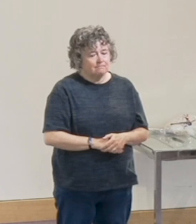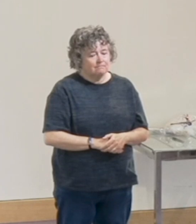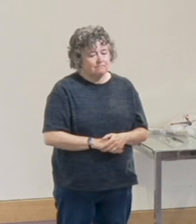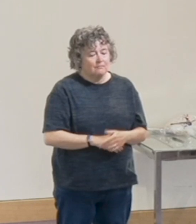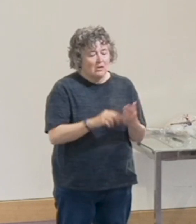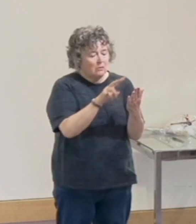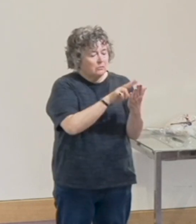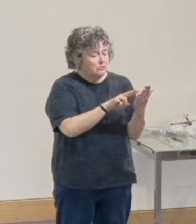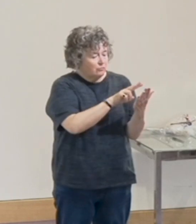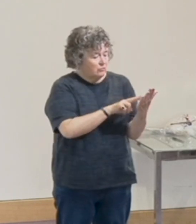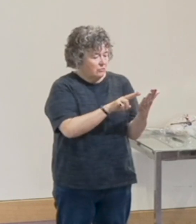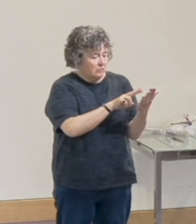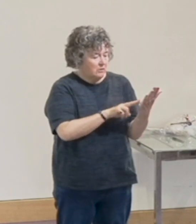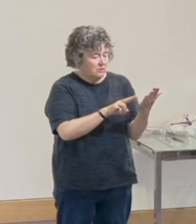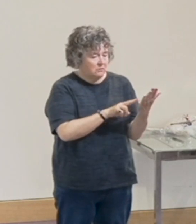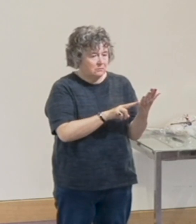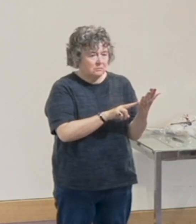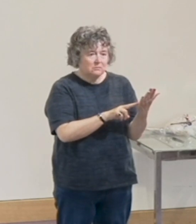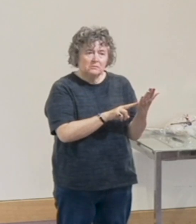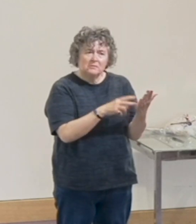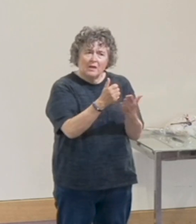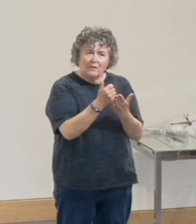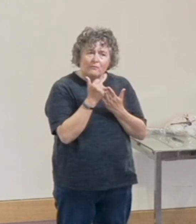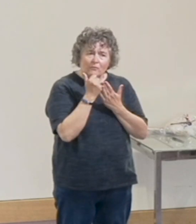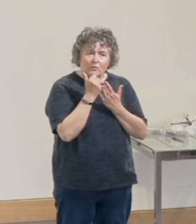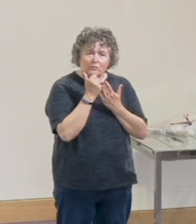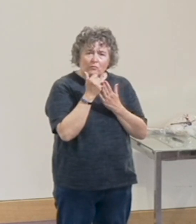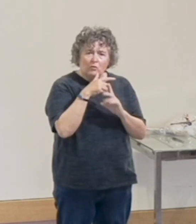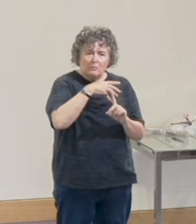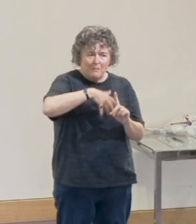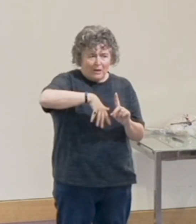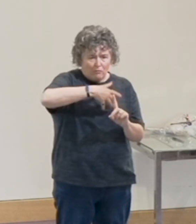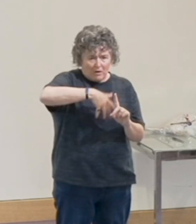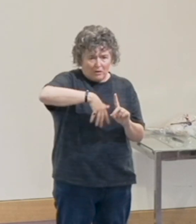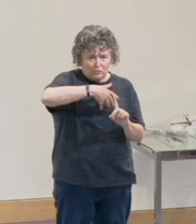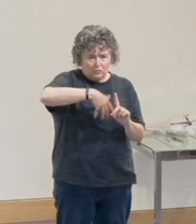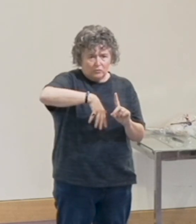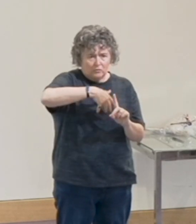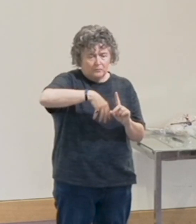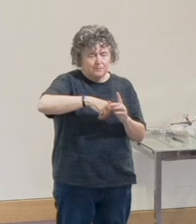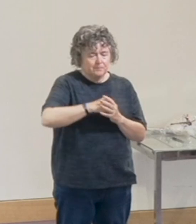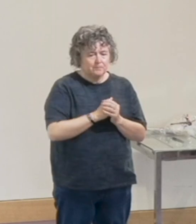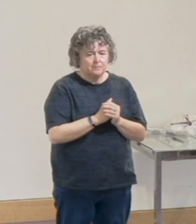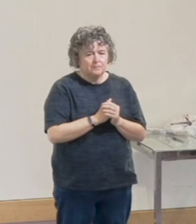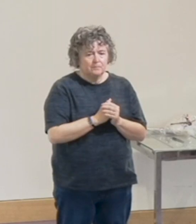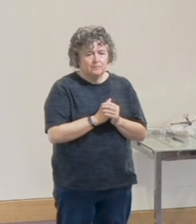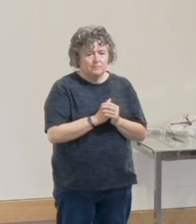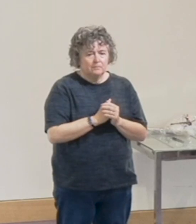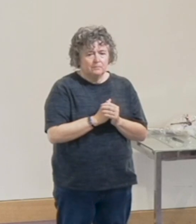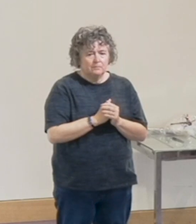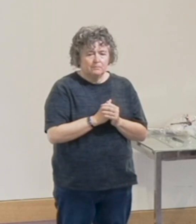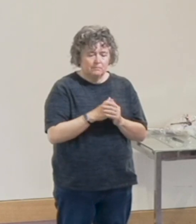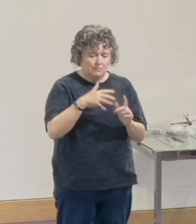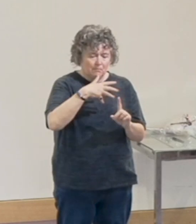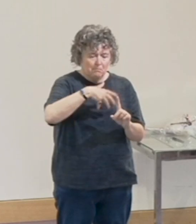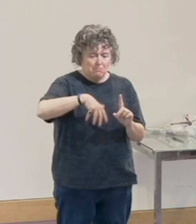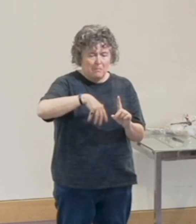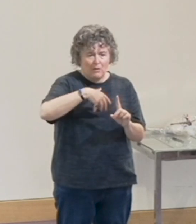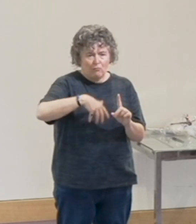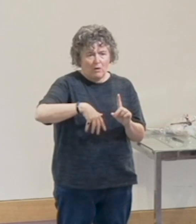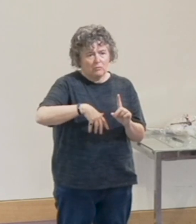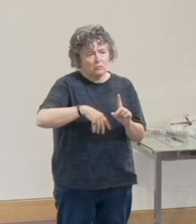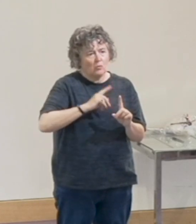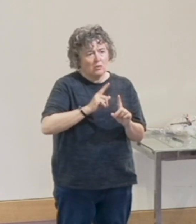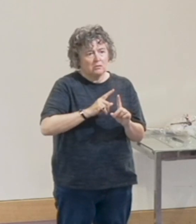does tell us the context in which we're going to be looking at this verse. And the context is of a perfect,